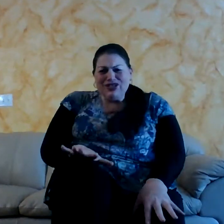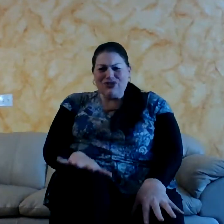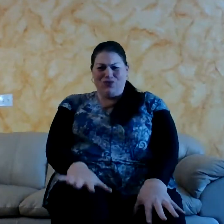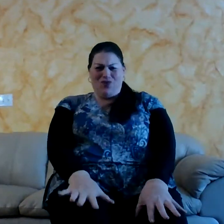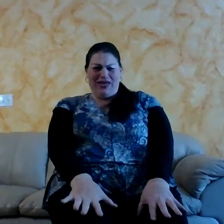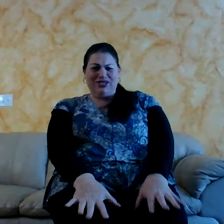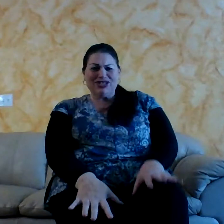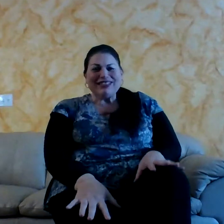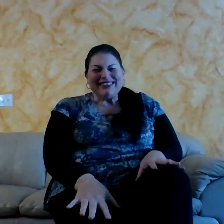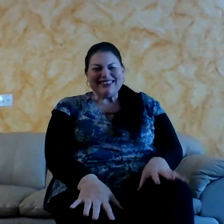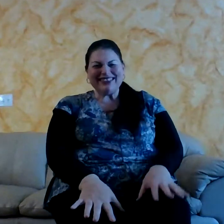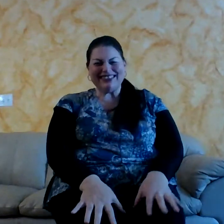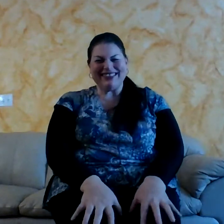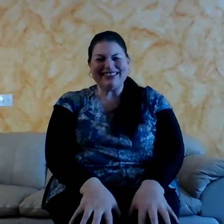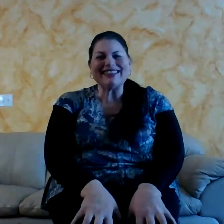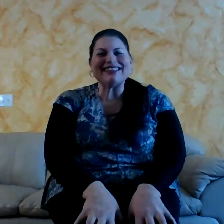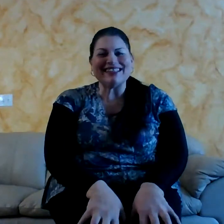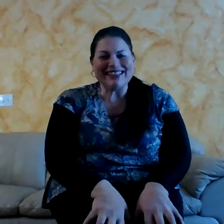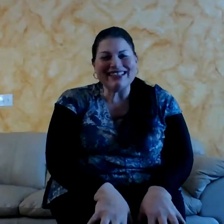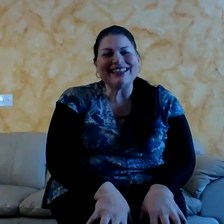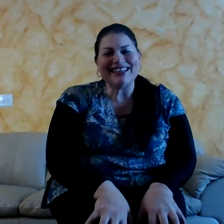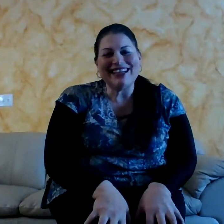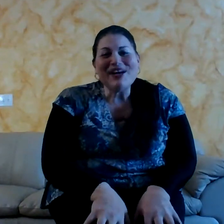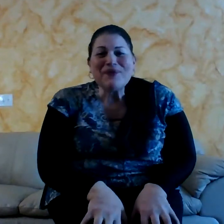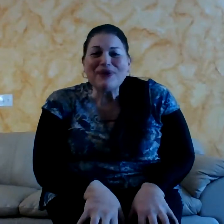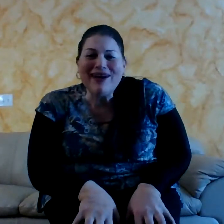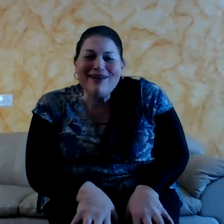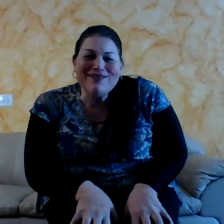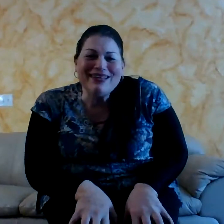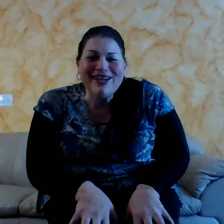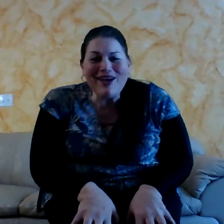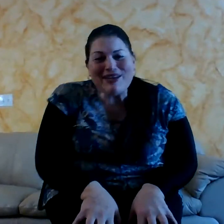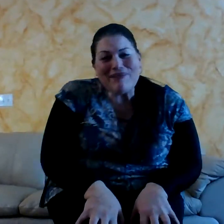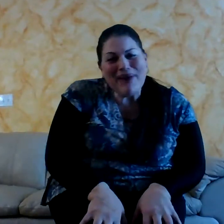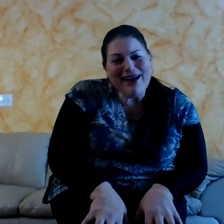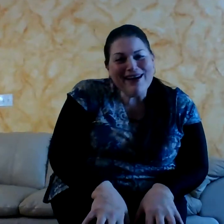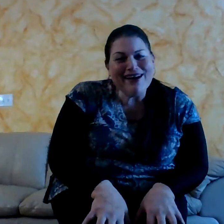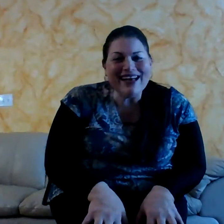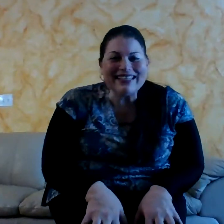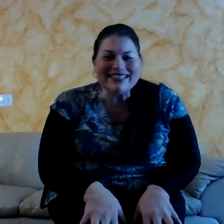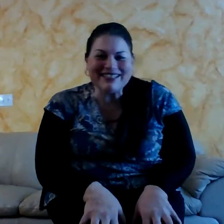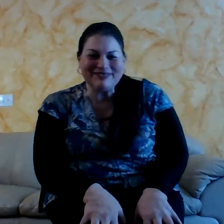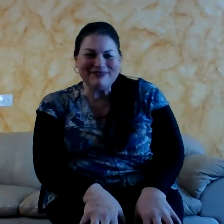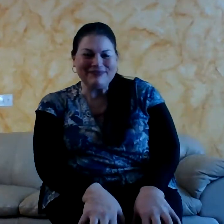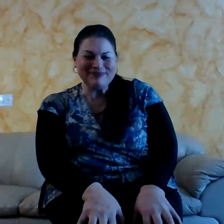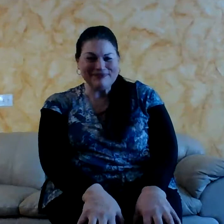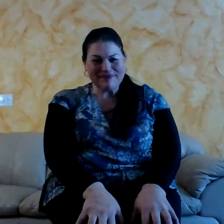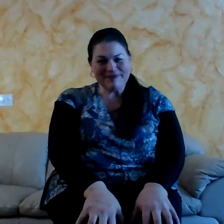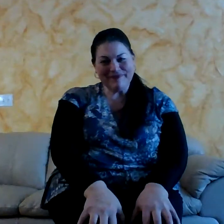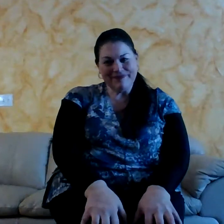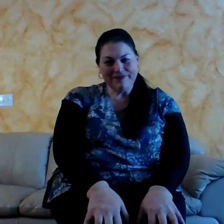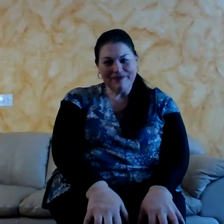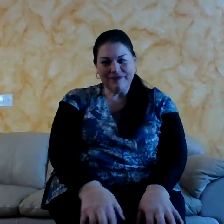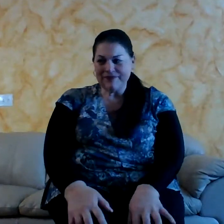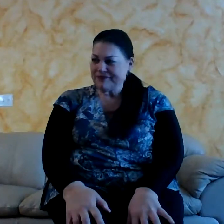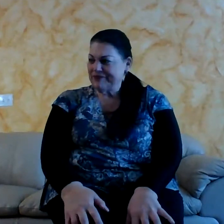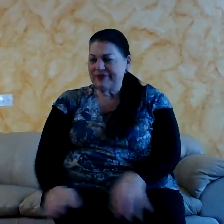Squish. We're going on a bear hunt. We're going on a bear hunt. I've got my binoculars. I've